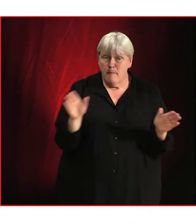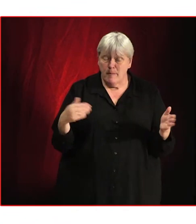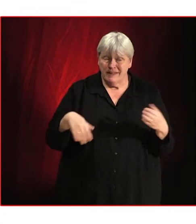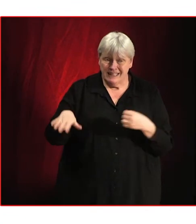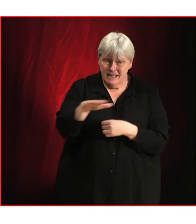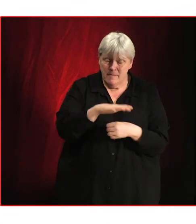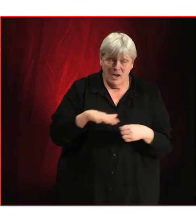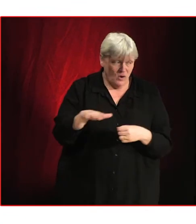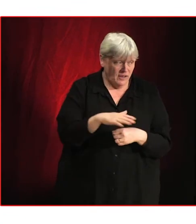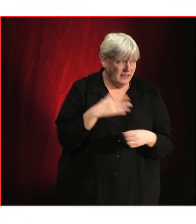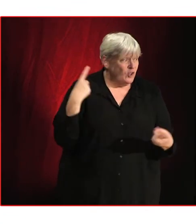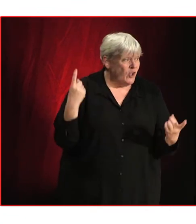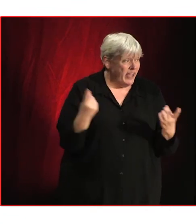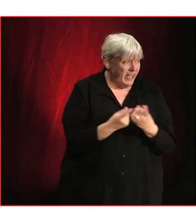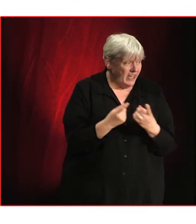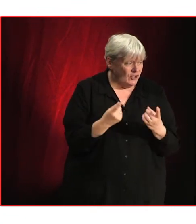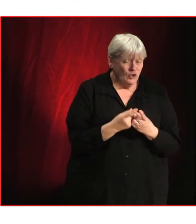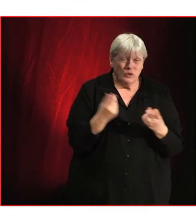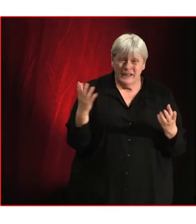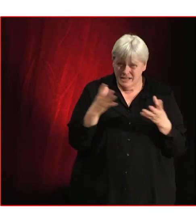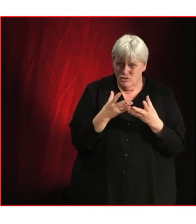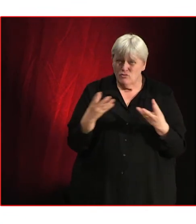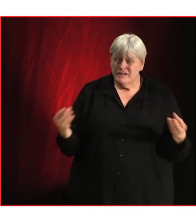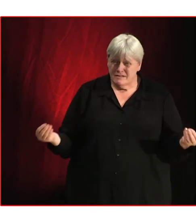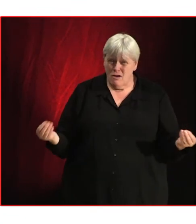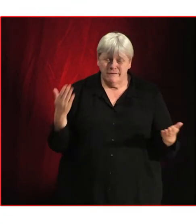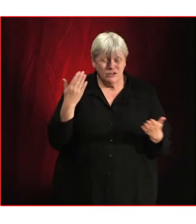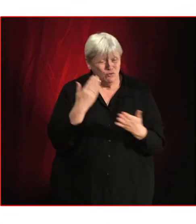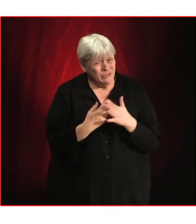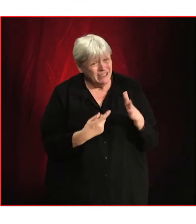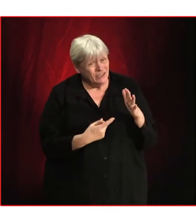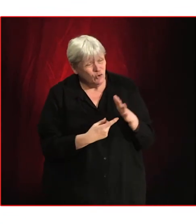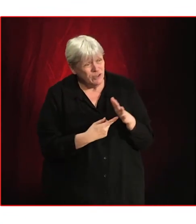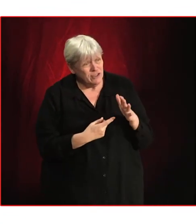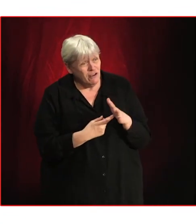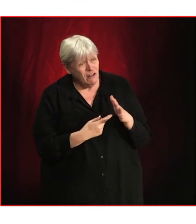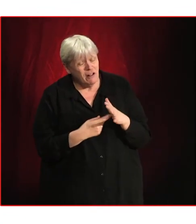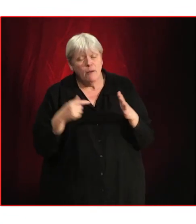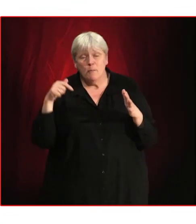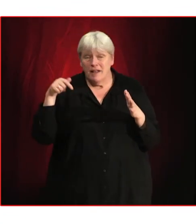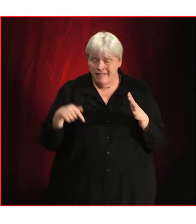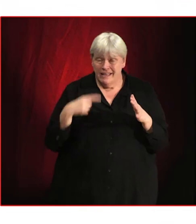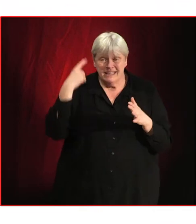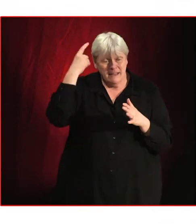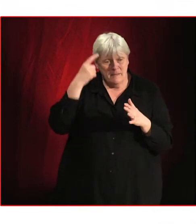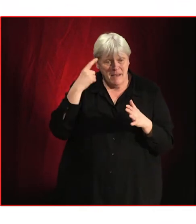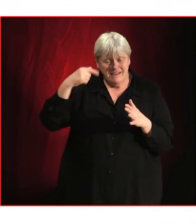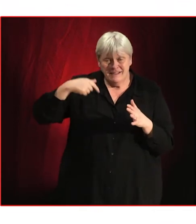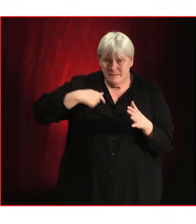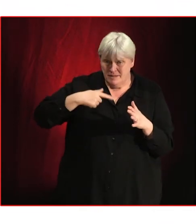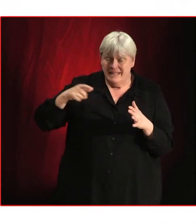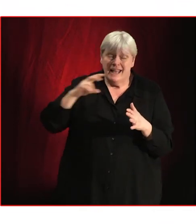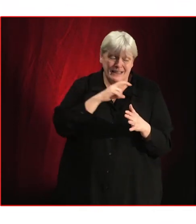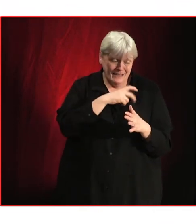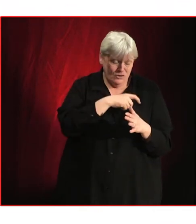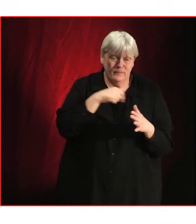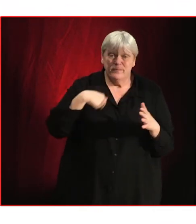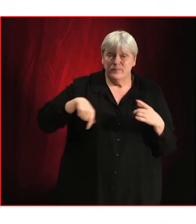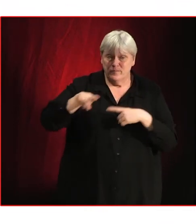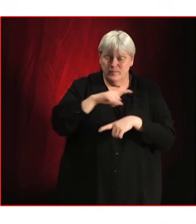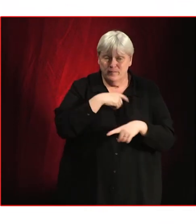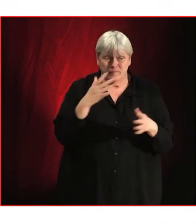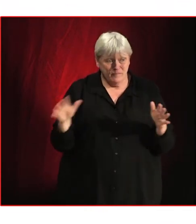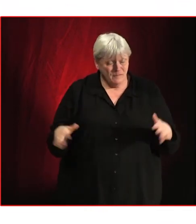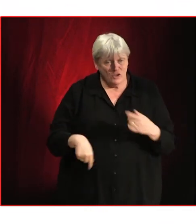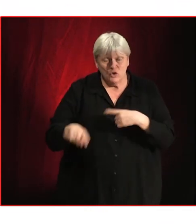there's still a head of steam behind it, is critical. And it is with this in mind that I and the Musicians' Union urge Congress to